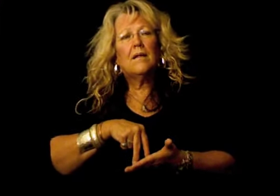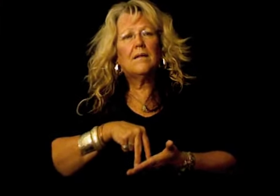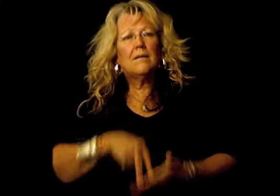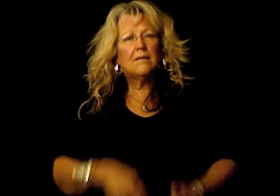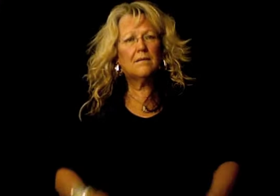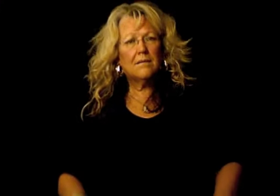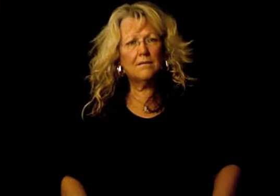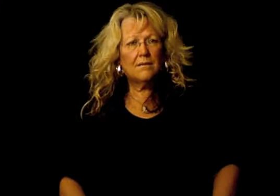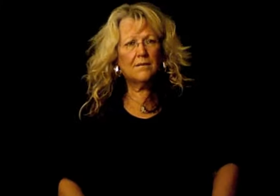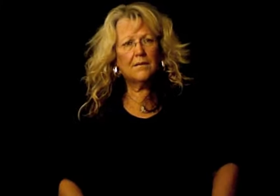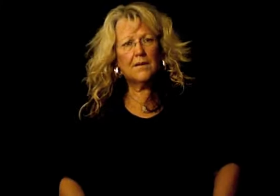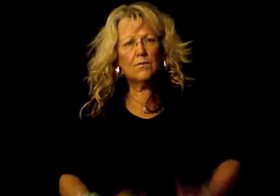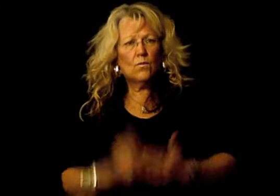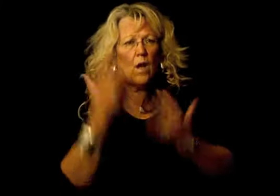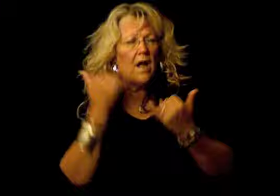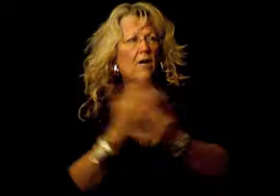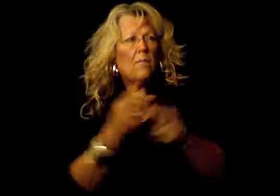That's why they call me